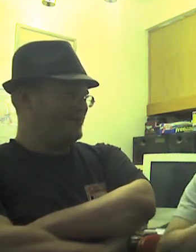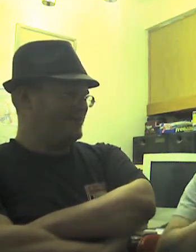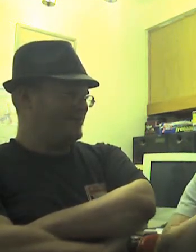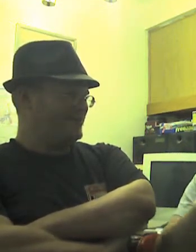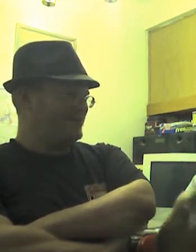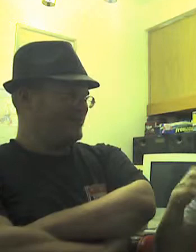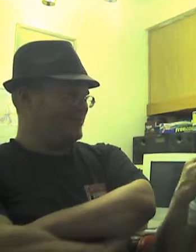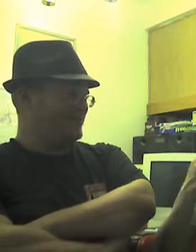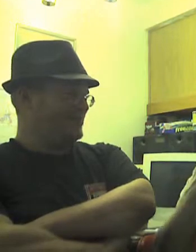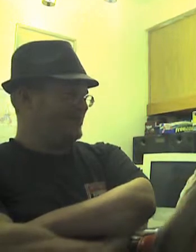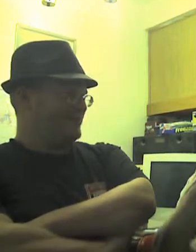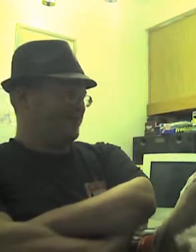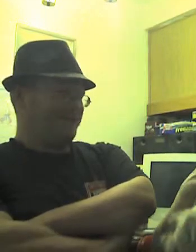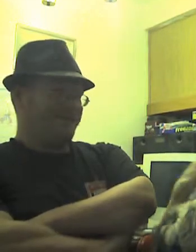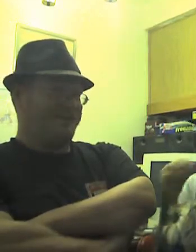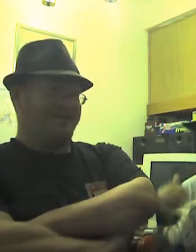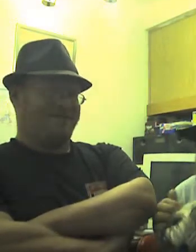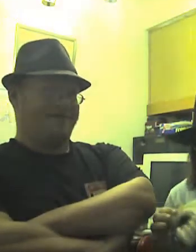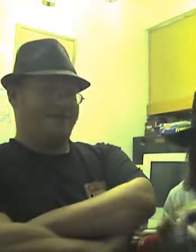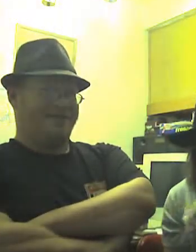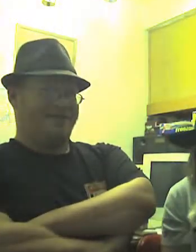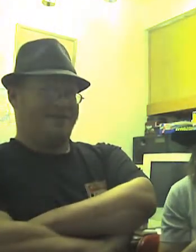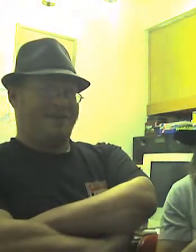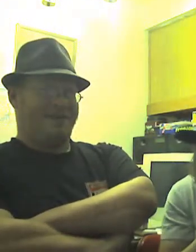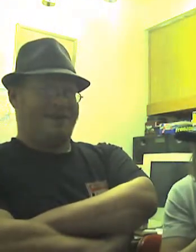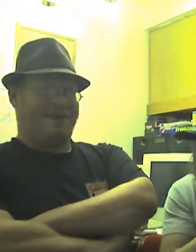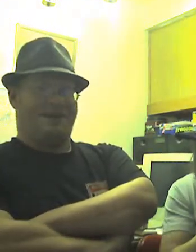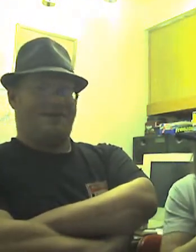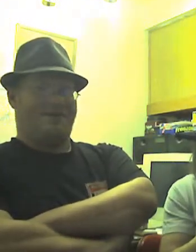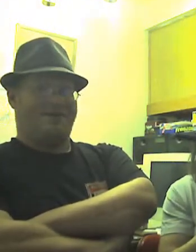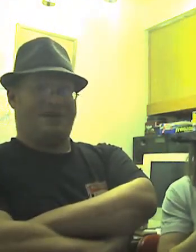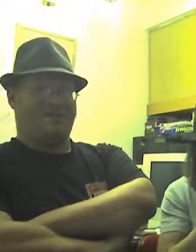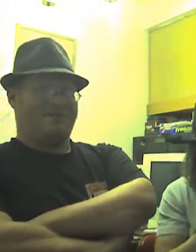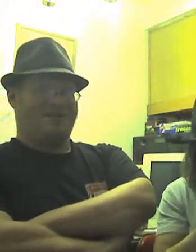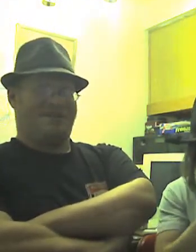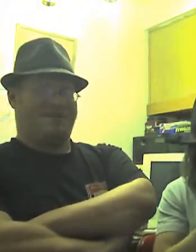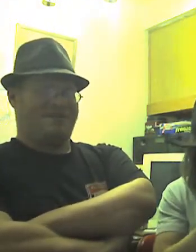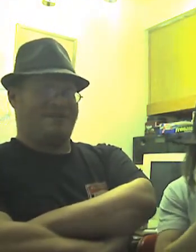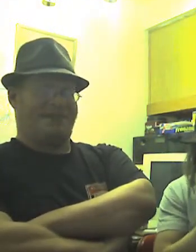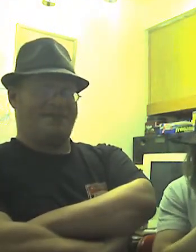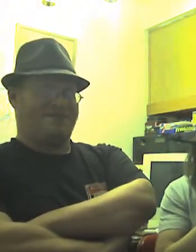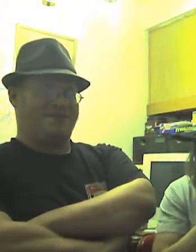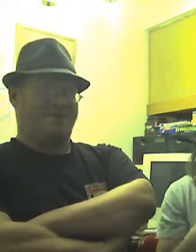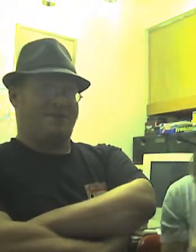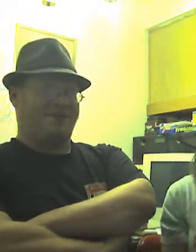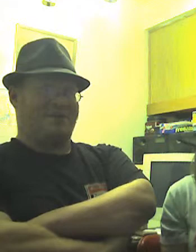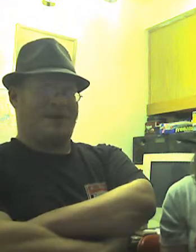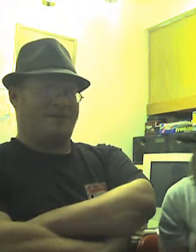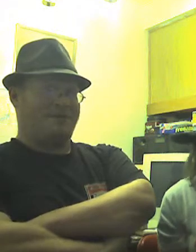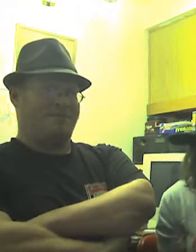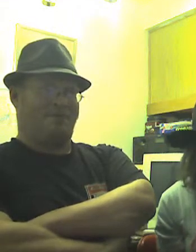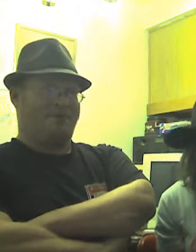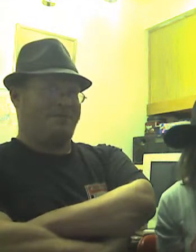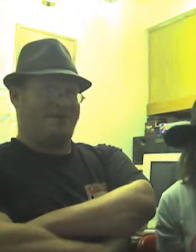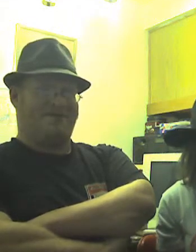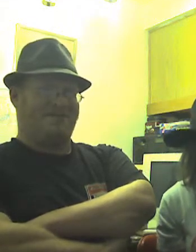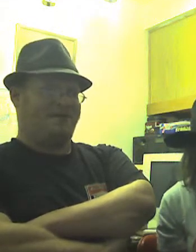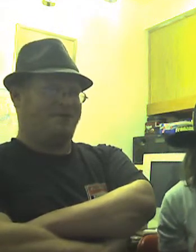not on TV, so it doesn't count. It's like the Rose Bowl. And the whole time I'm sitting there saying, pass the chip bowl, the popcorn bowl, the pretzel bowl.